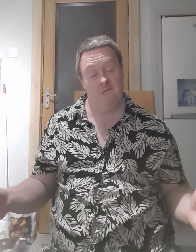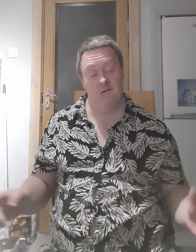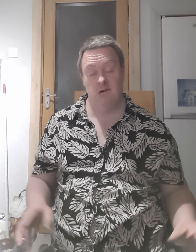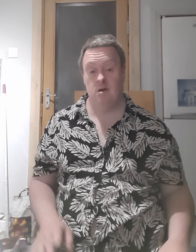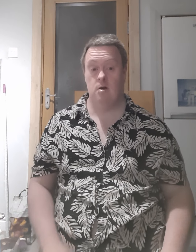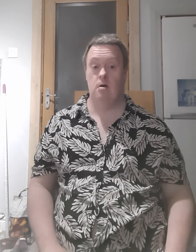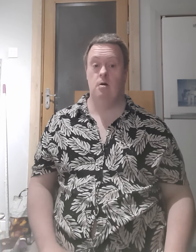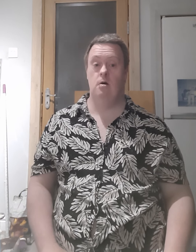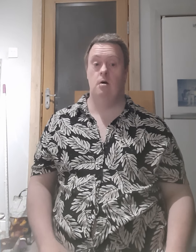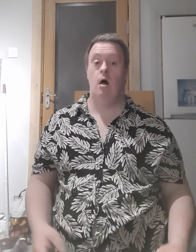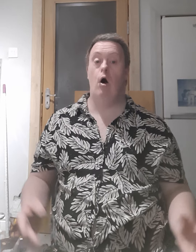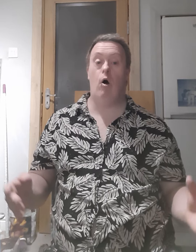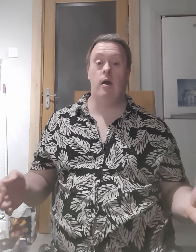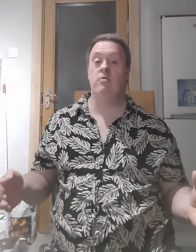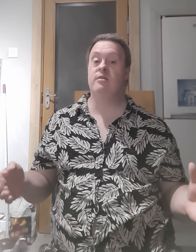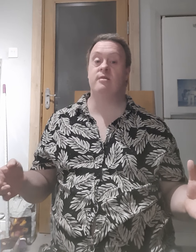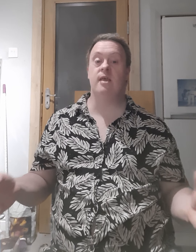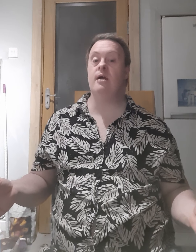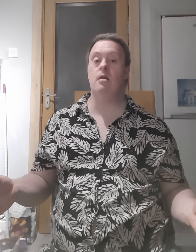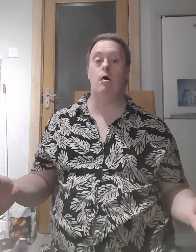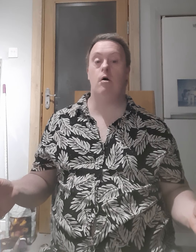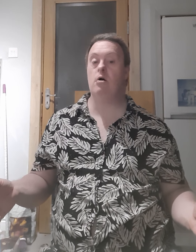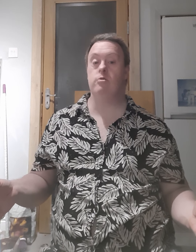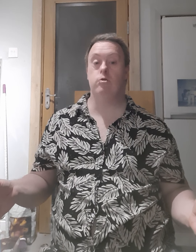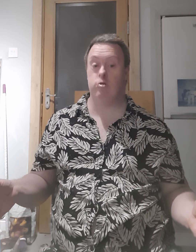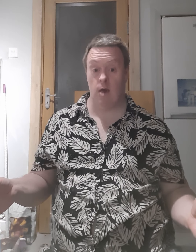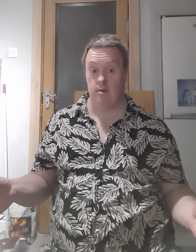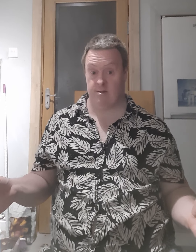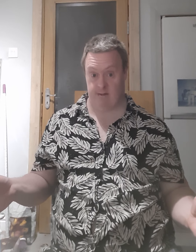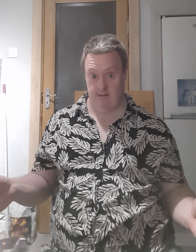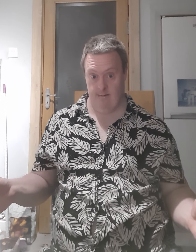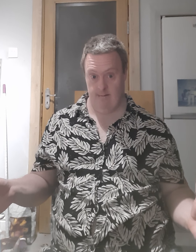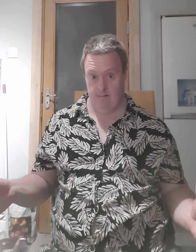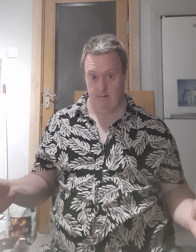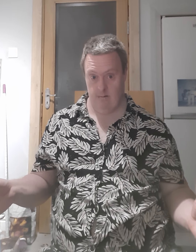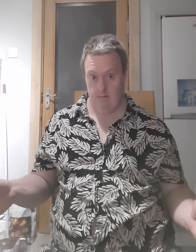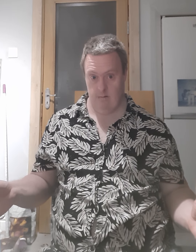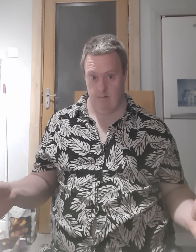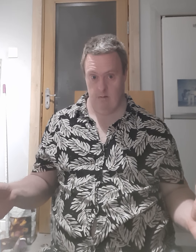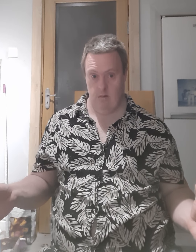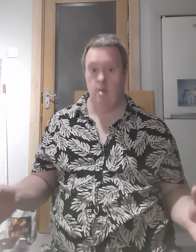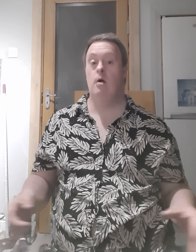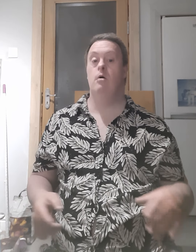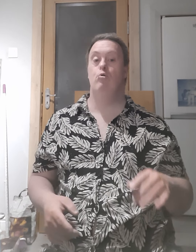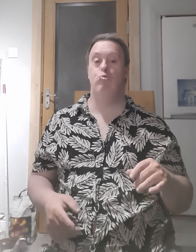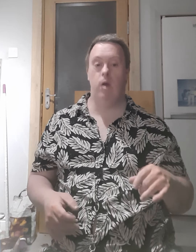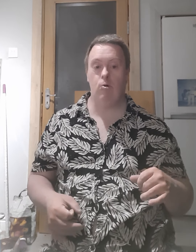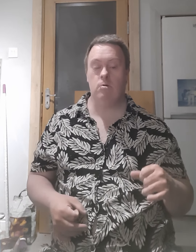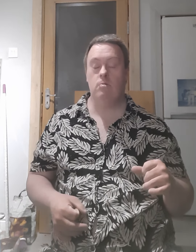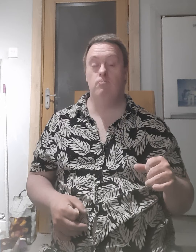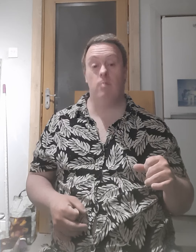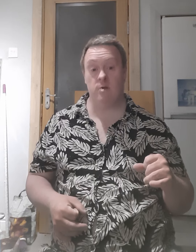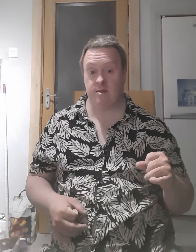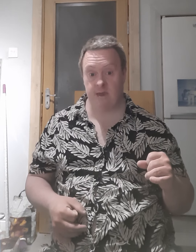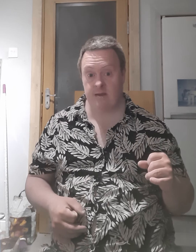I am still on YouTube. Real number six,